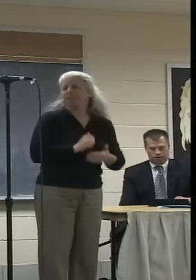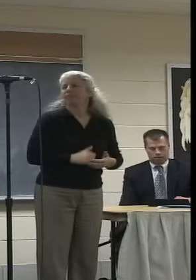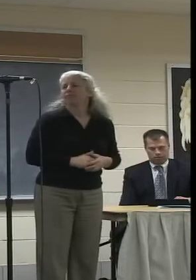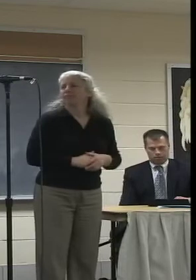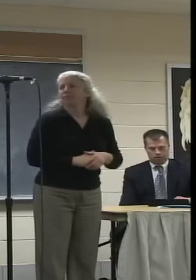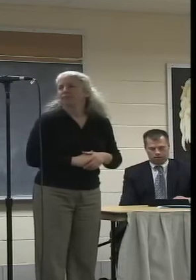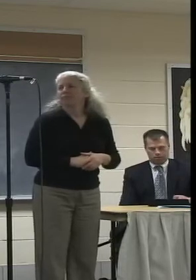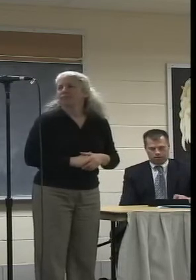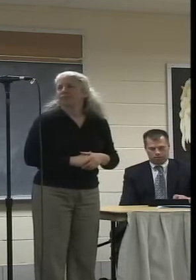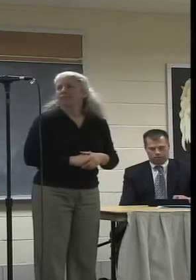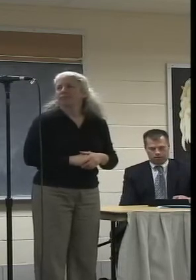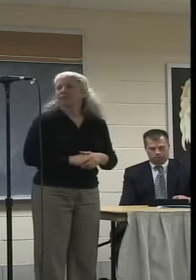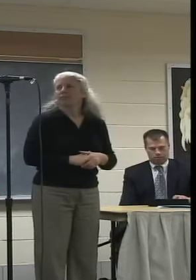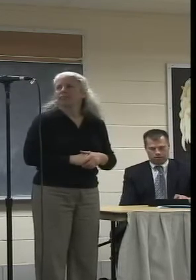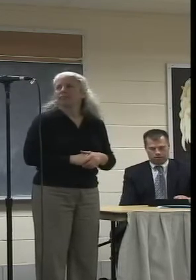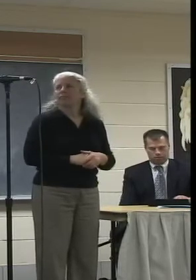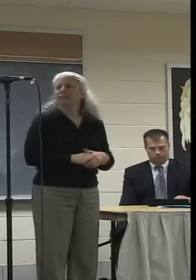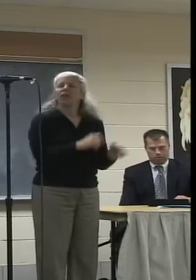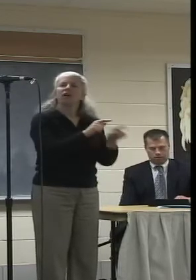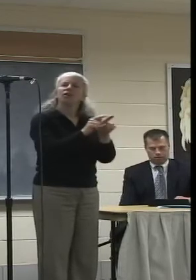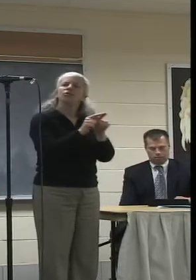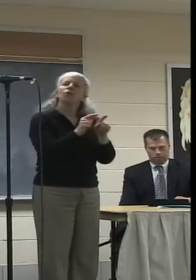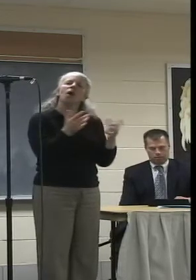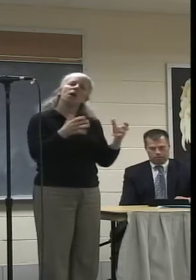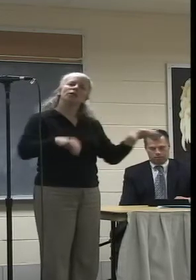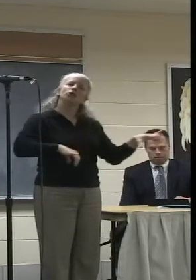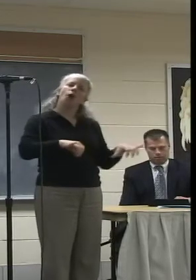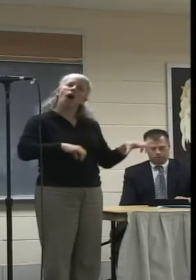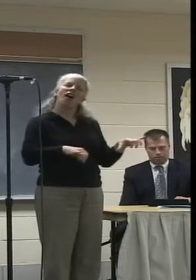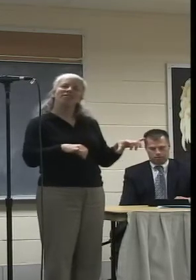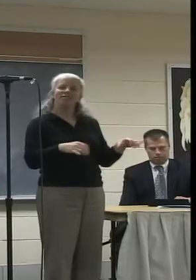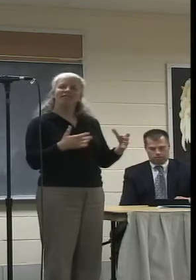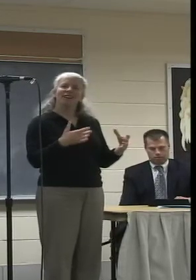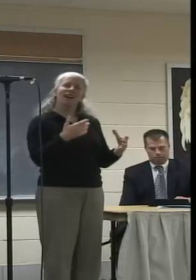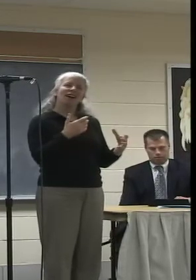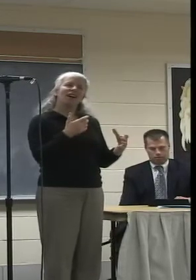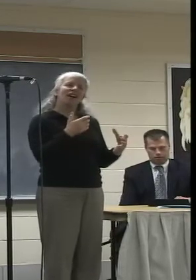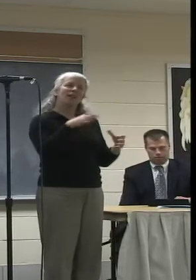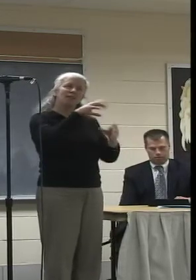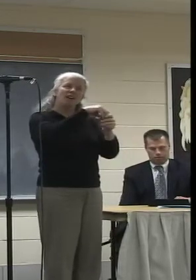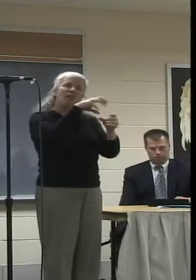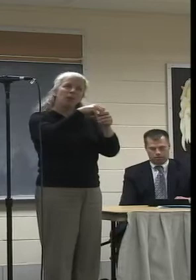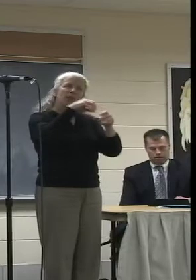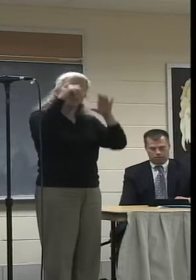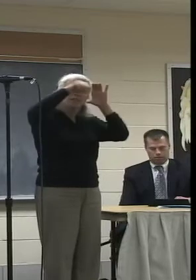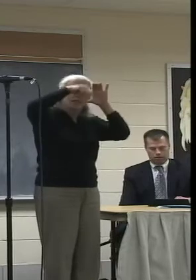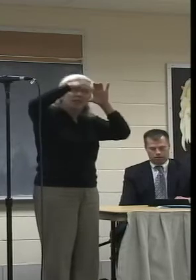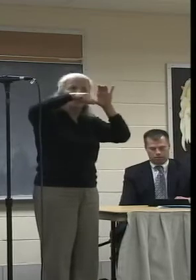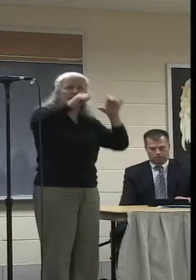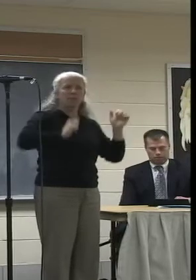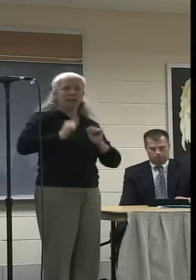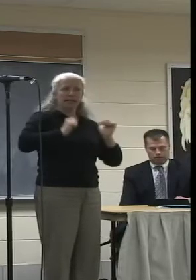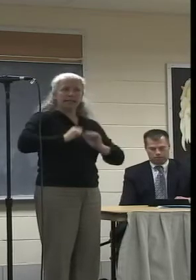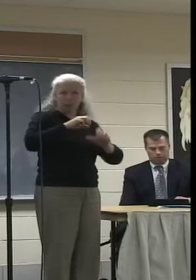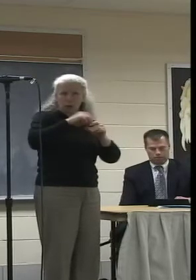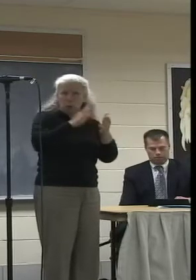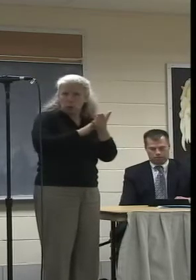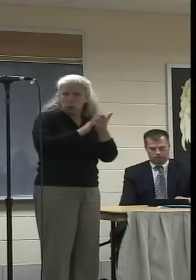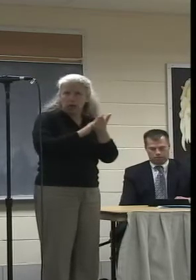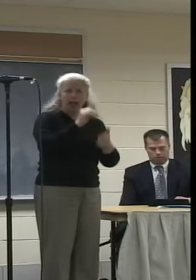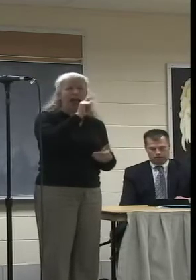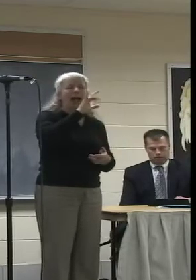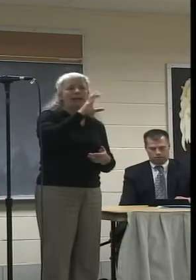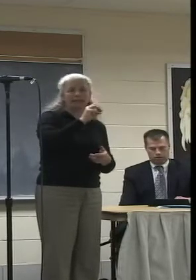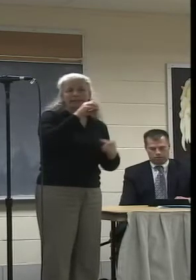As well as being able to show off the plays that I've shot for our school. We've shot Alice in